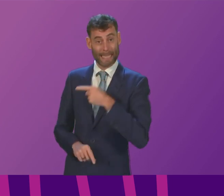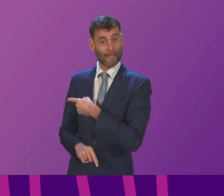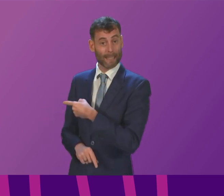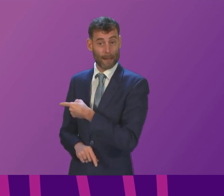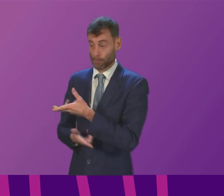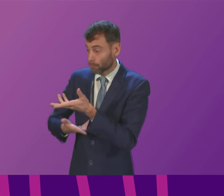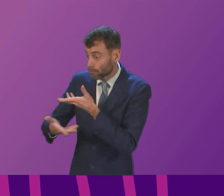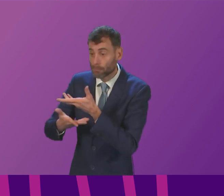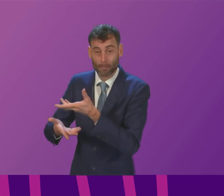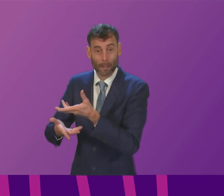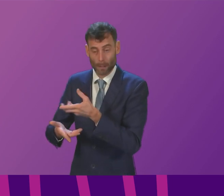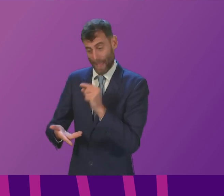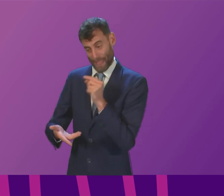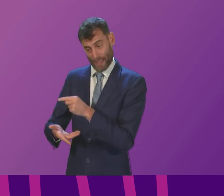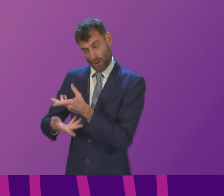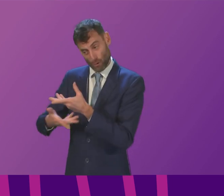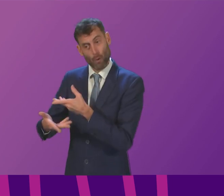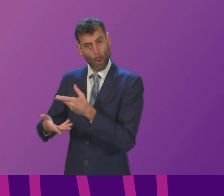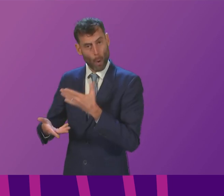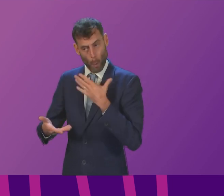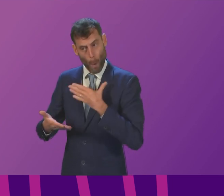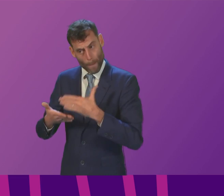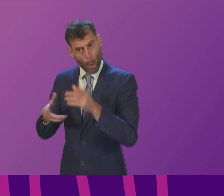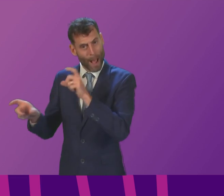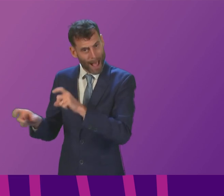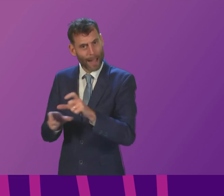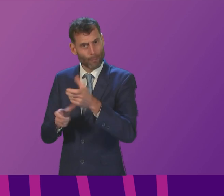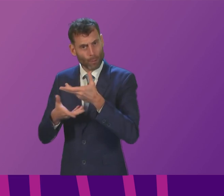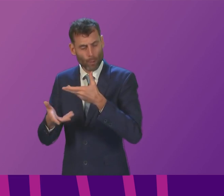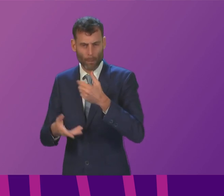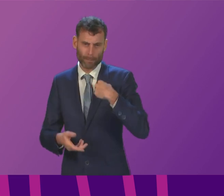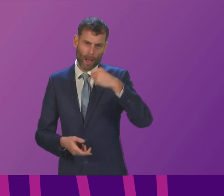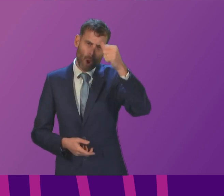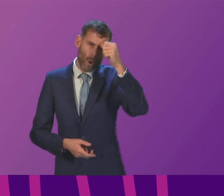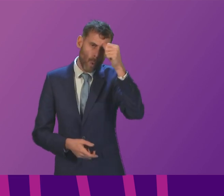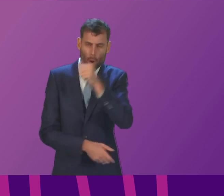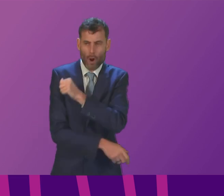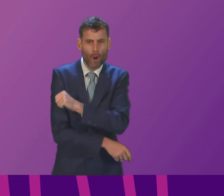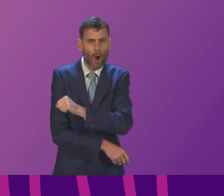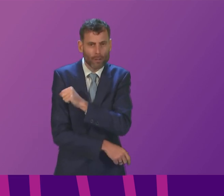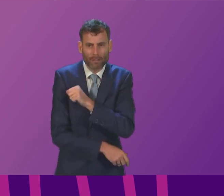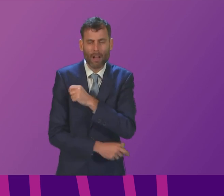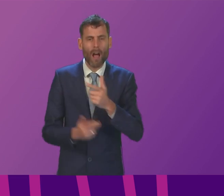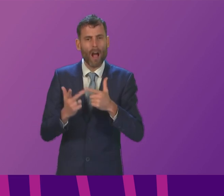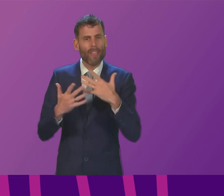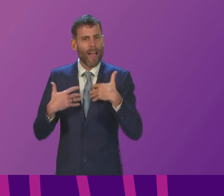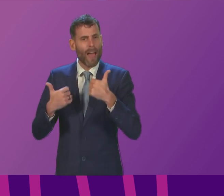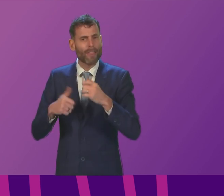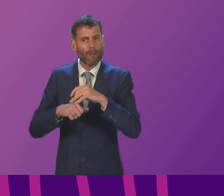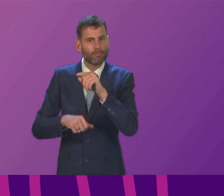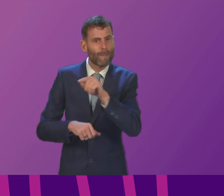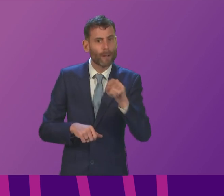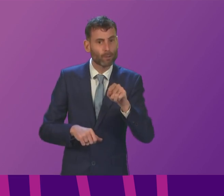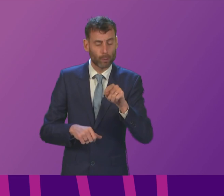ongoing I absolutely recognise the significant pressures that nurses and others in our health service are working under there are